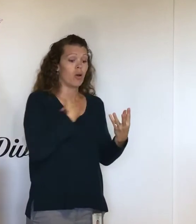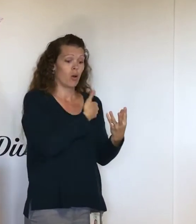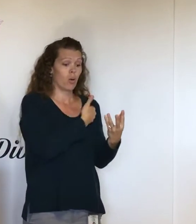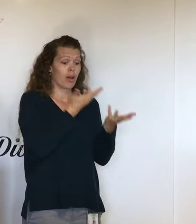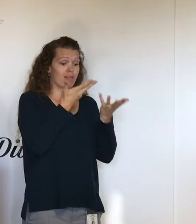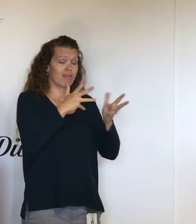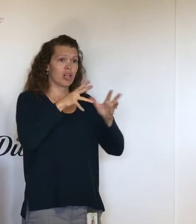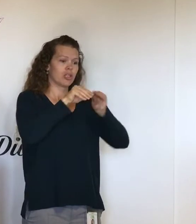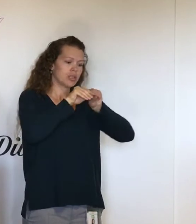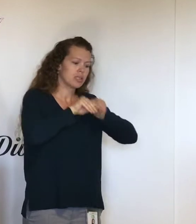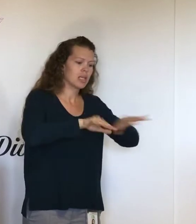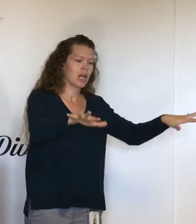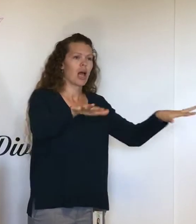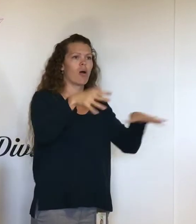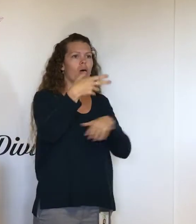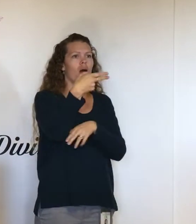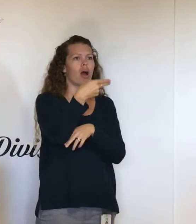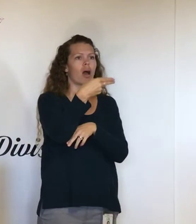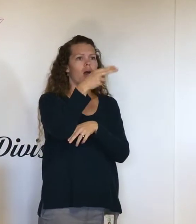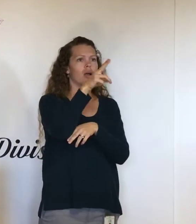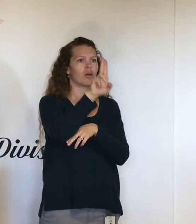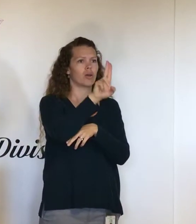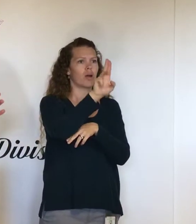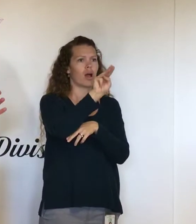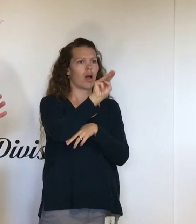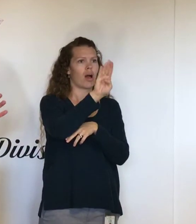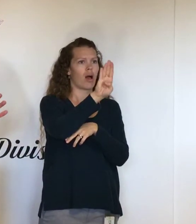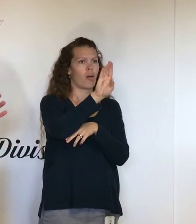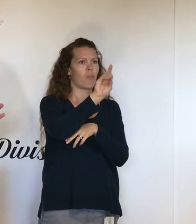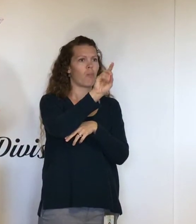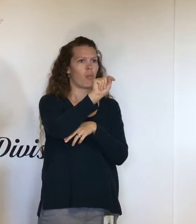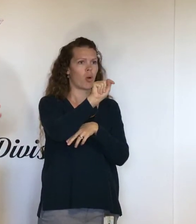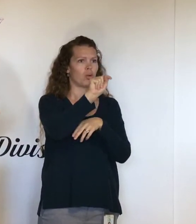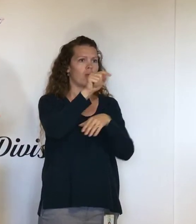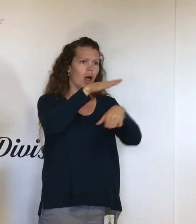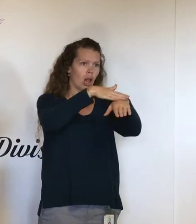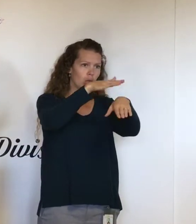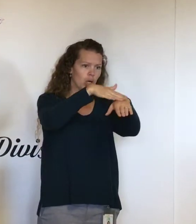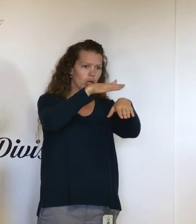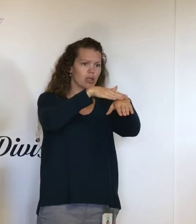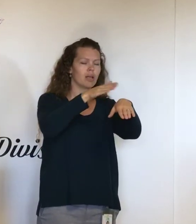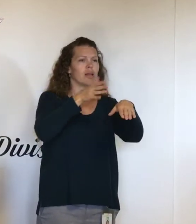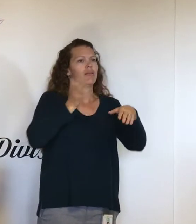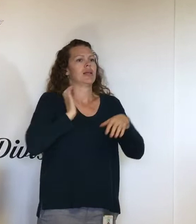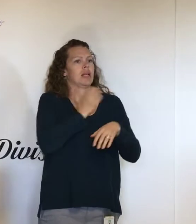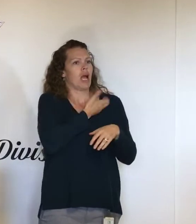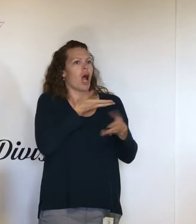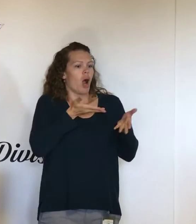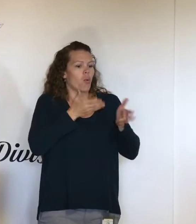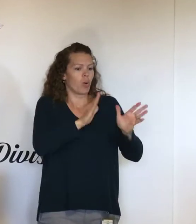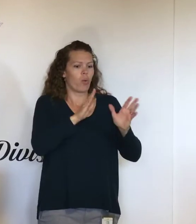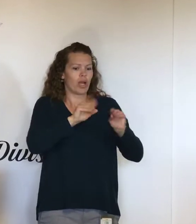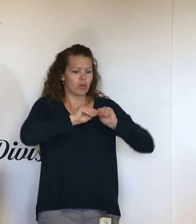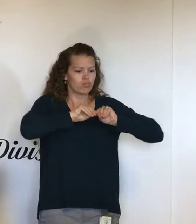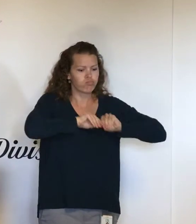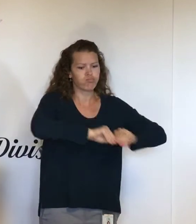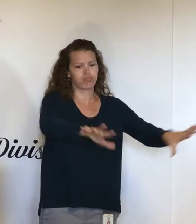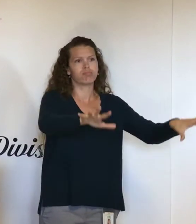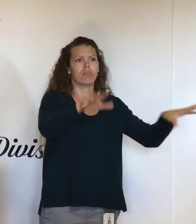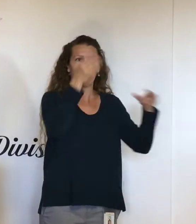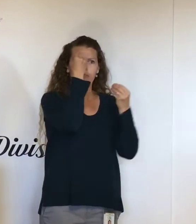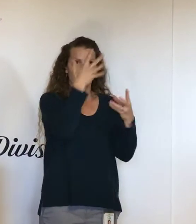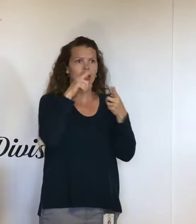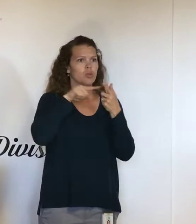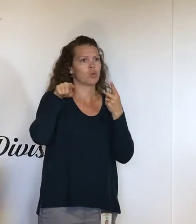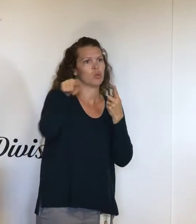message. So if you haven't signed up for Humboldt alert, it's our way of mass notification of different information out to the citizens of Humboldt County.